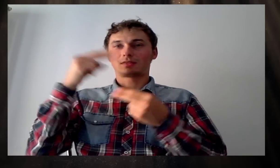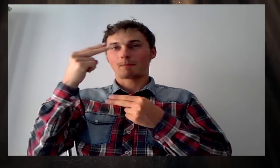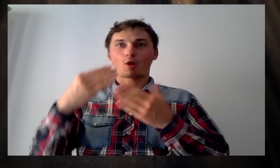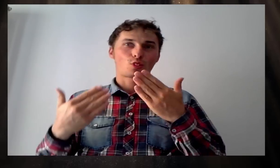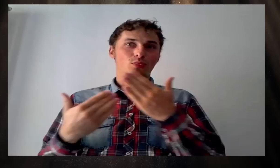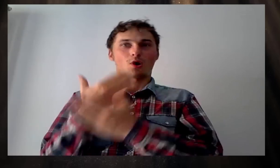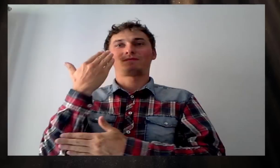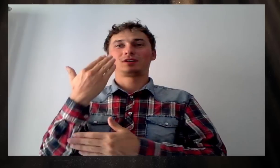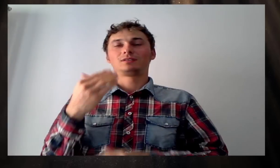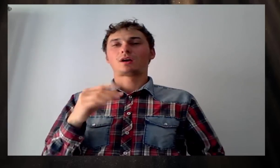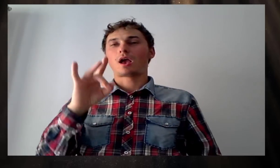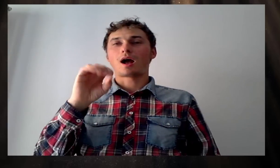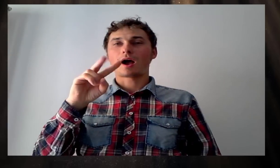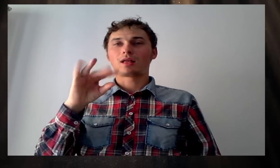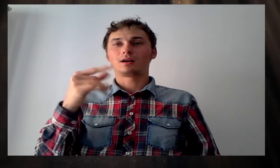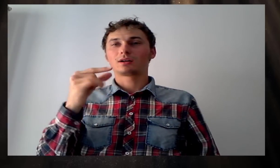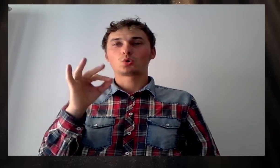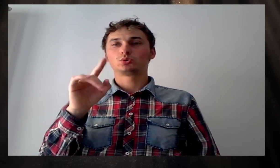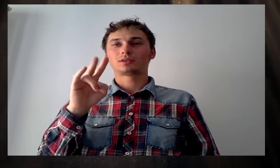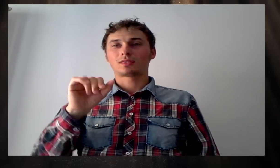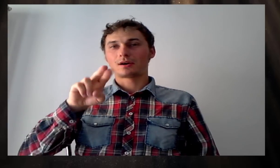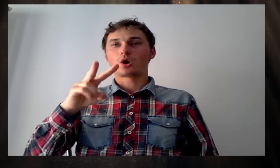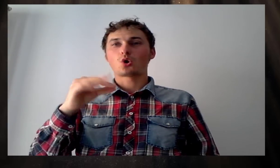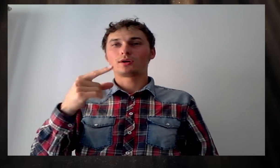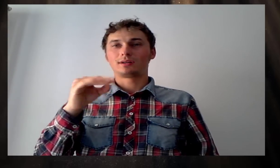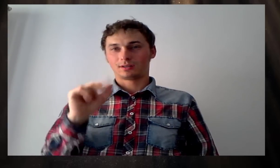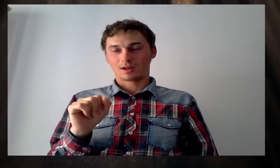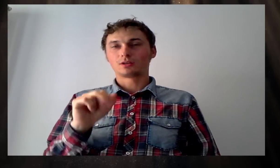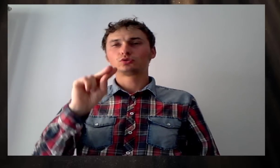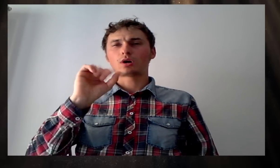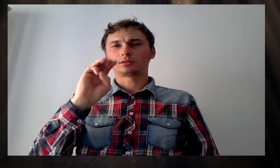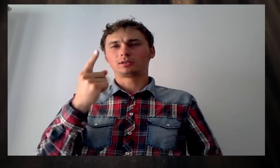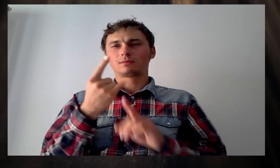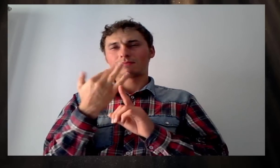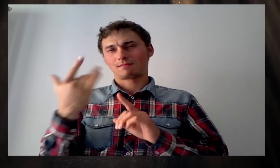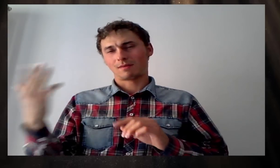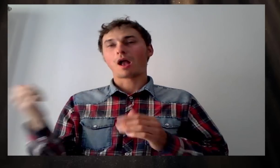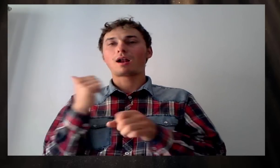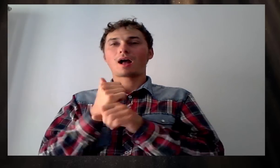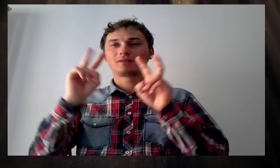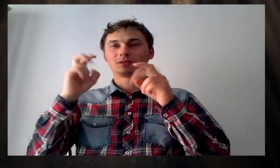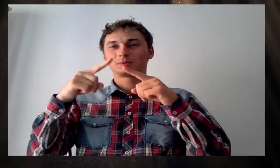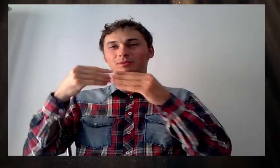As you might see the next to I'll see next time.